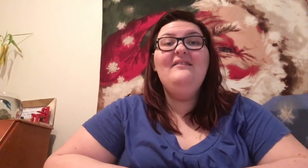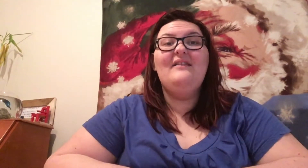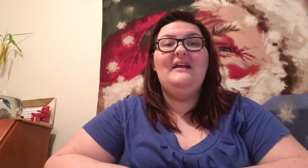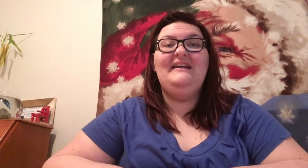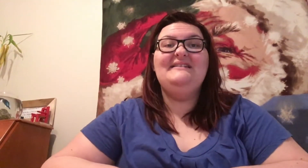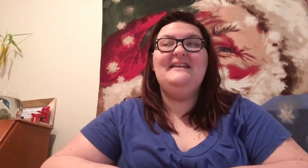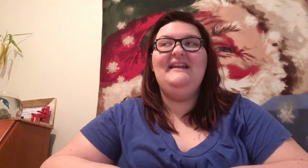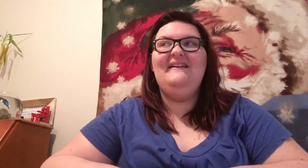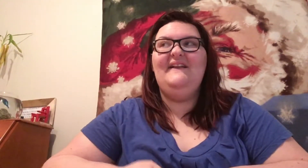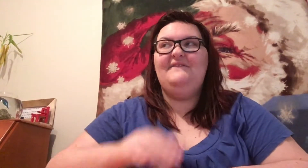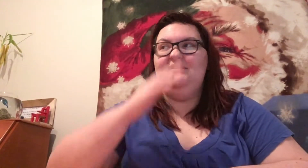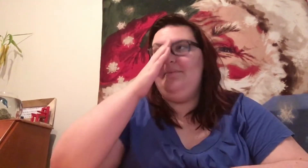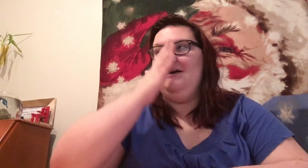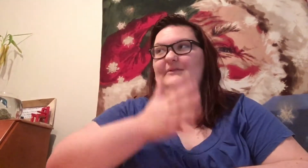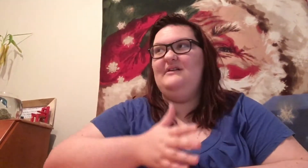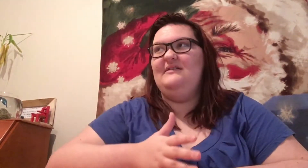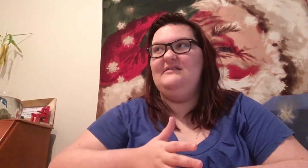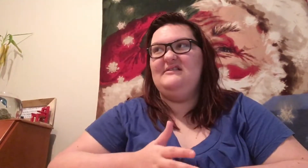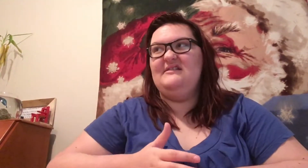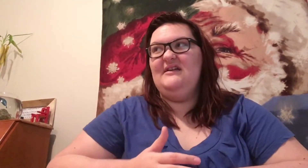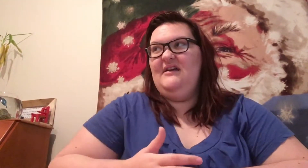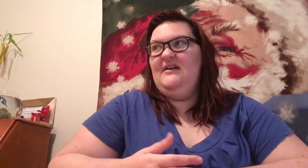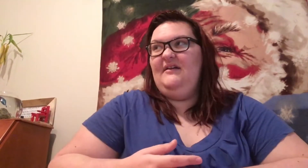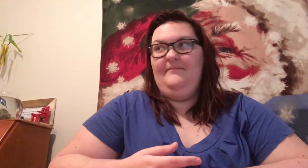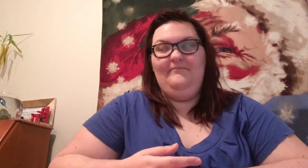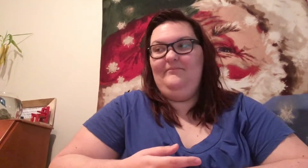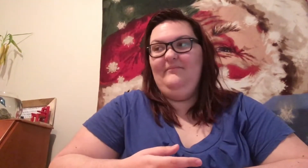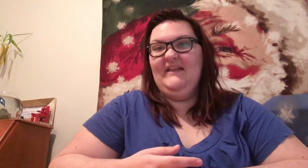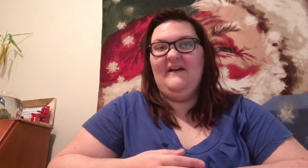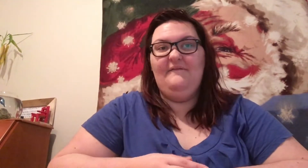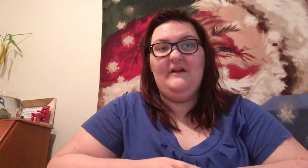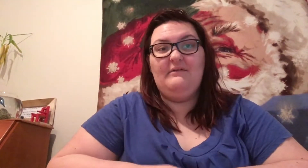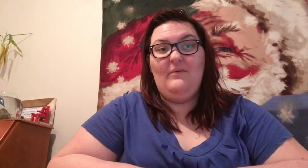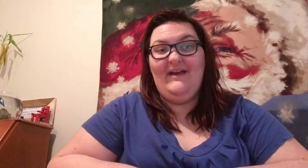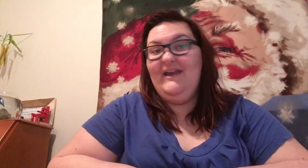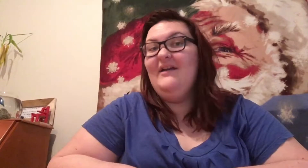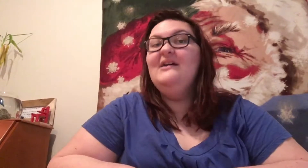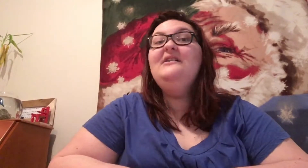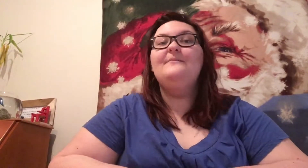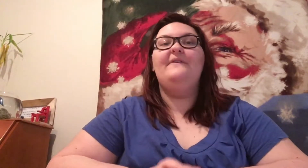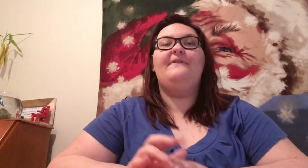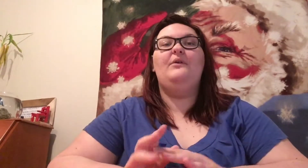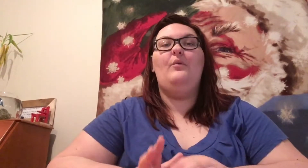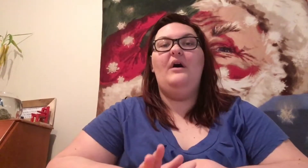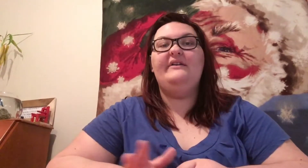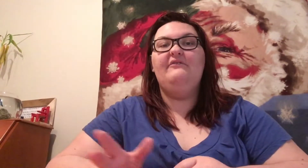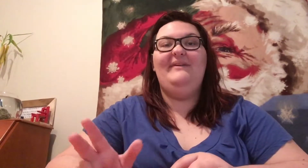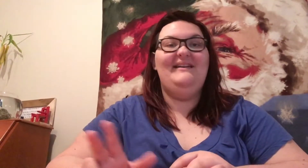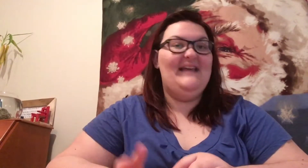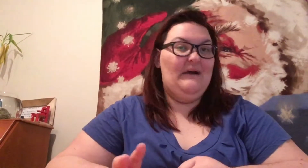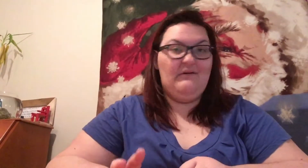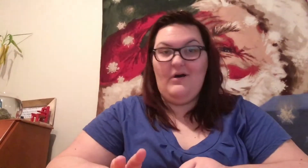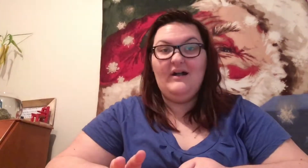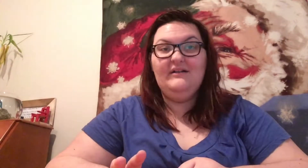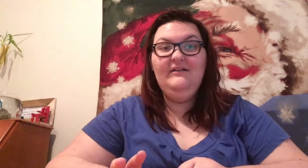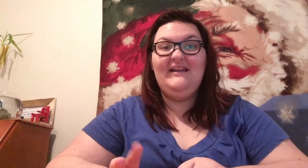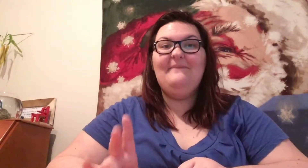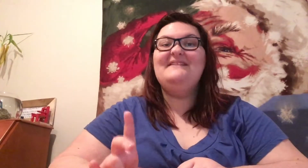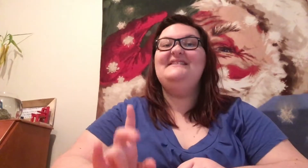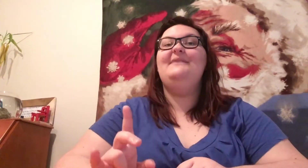And he said he lived about half an hour away, but for a walk, would be an hour walk. Keep this in